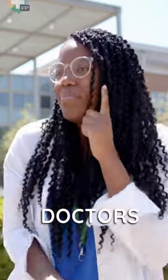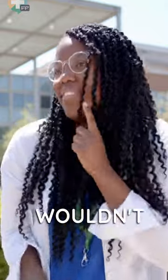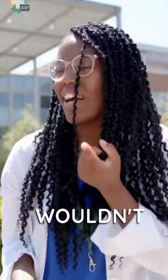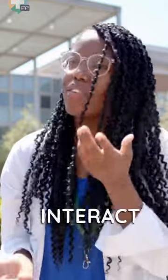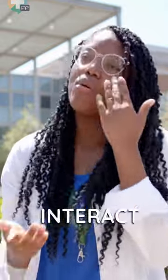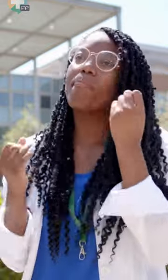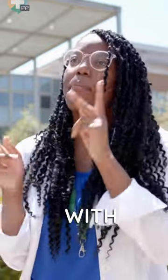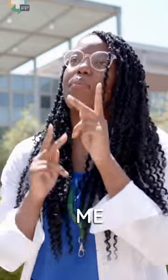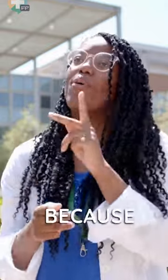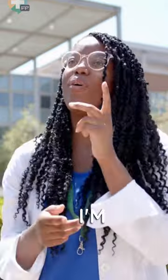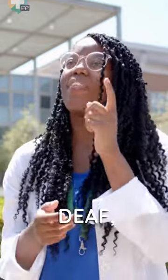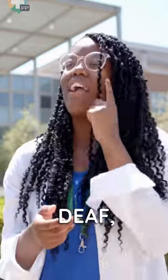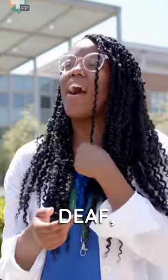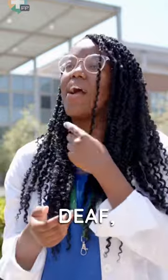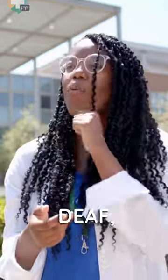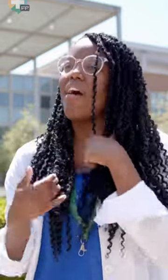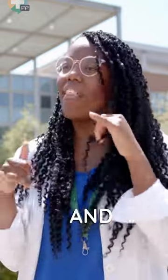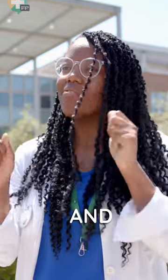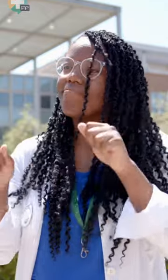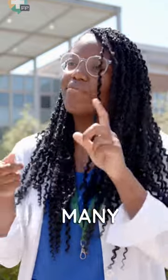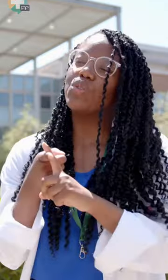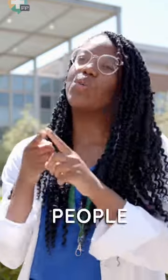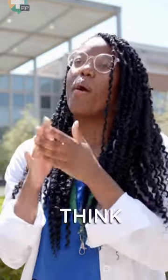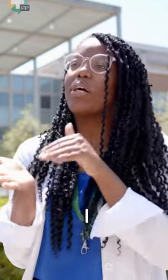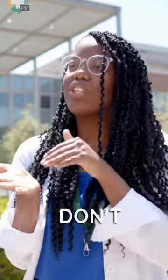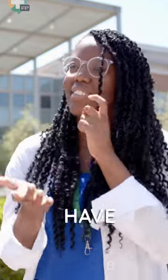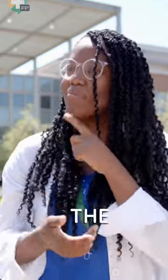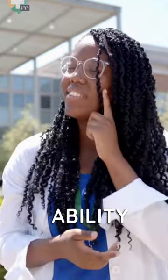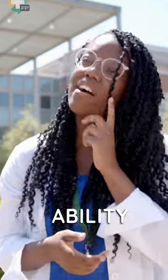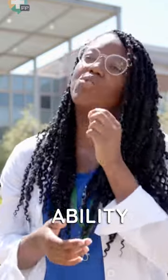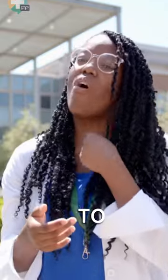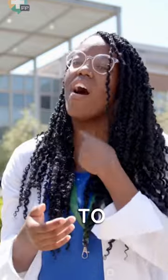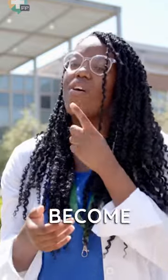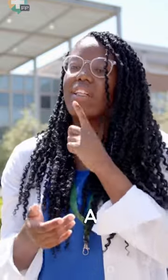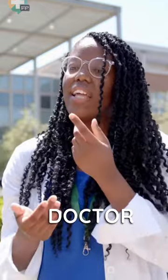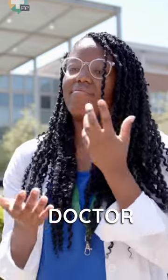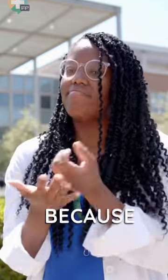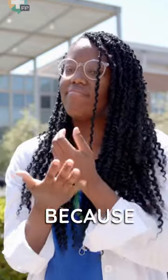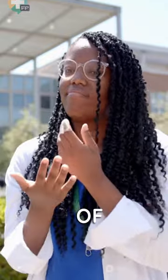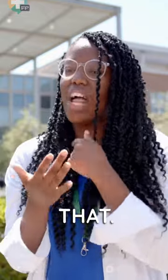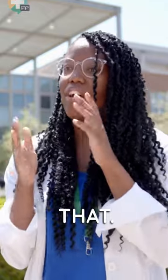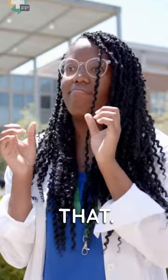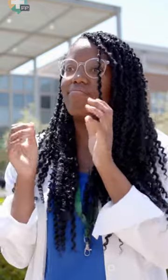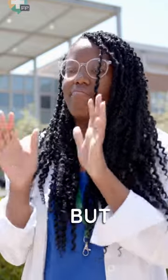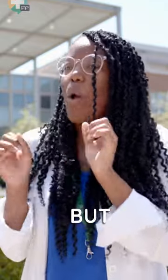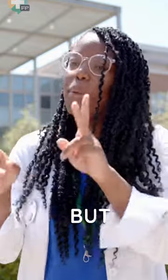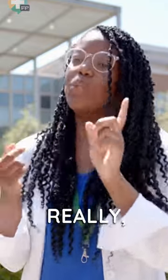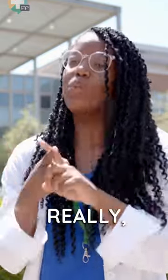wouldn't interact with me because I'm deaf and many people think I don't have the ability to become a doctor because of that but really